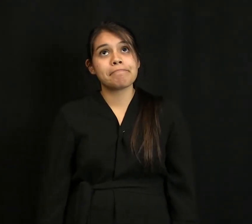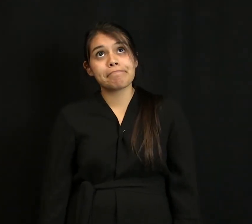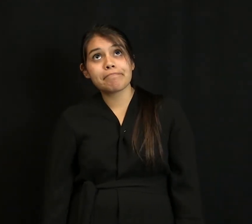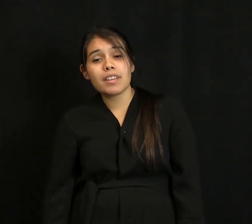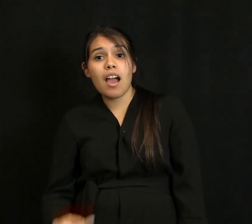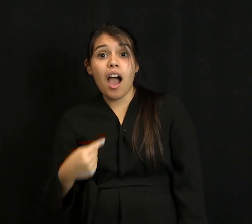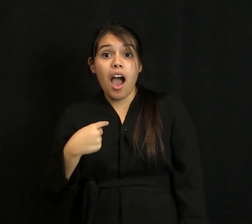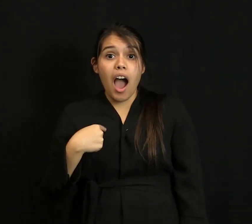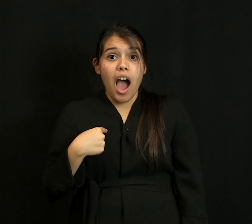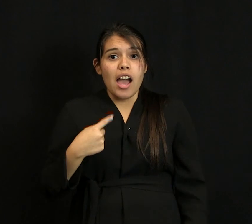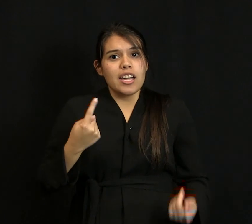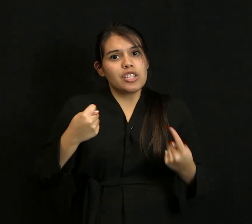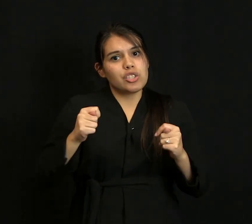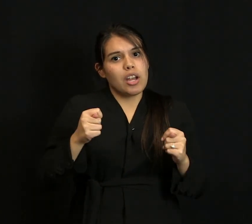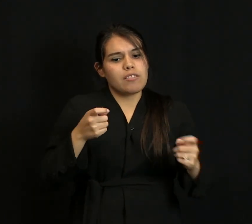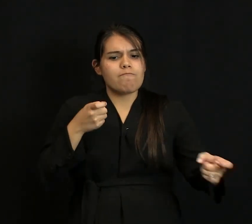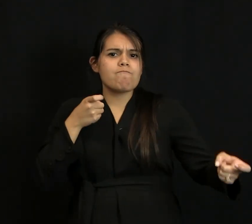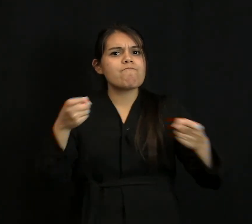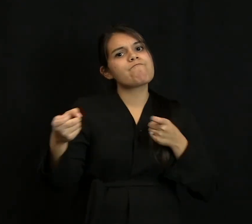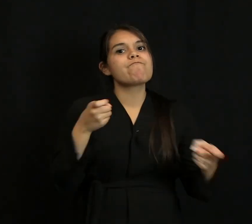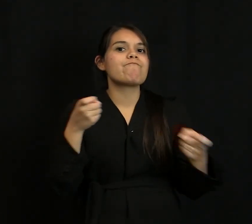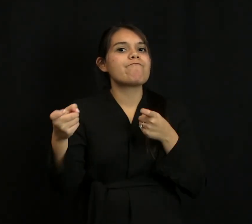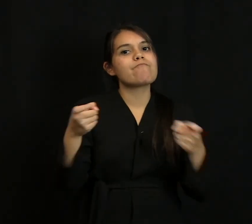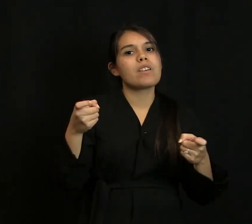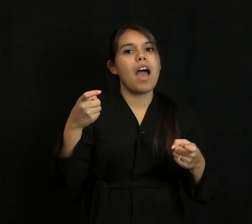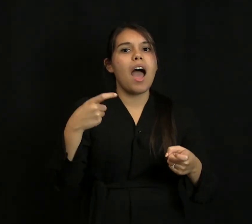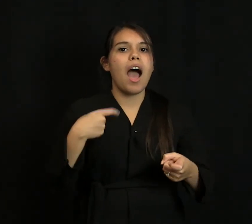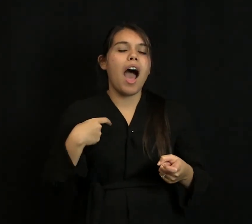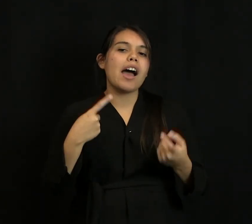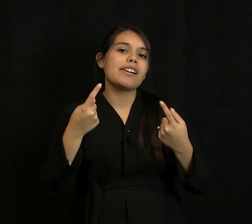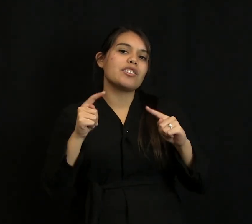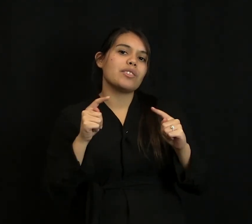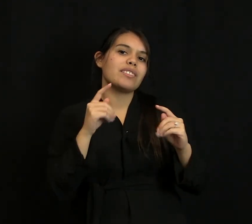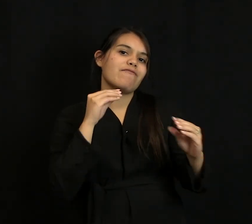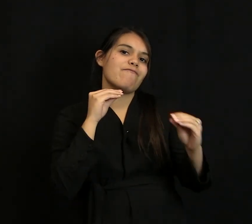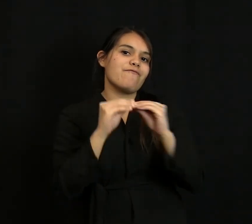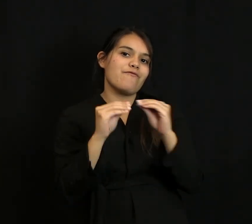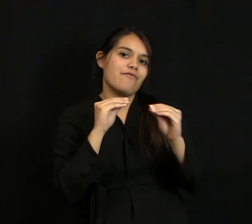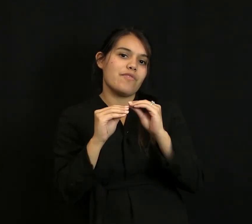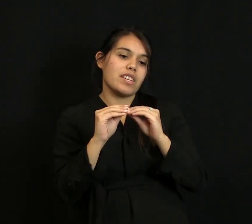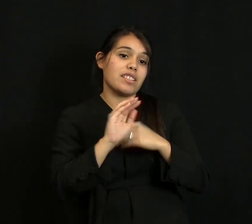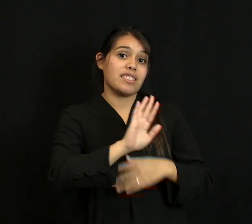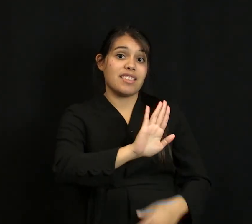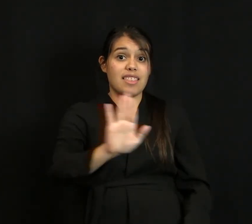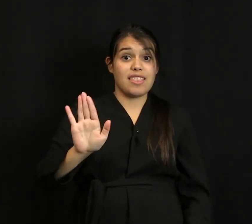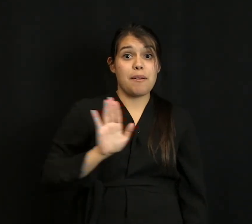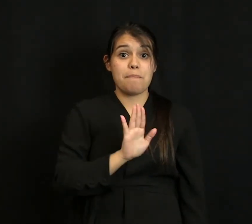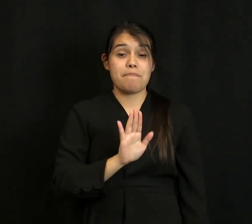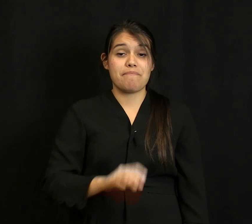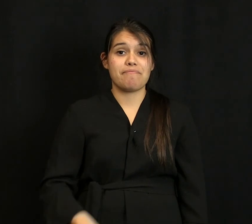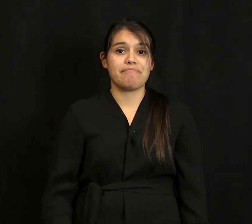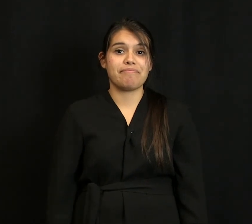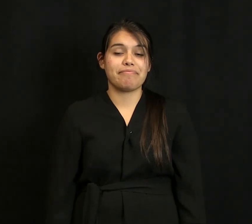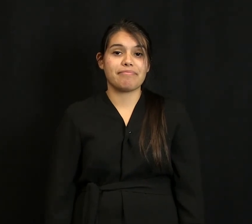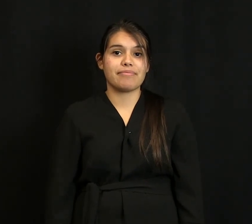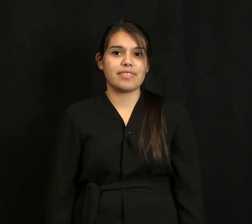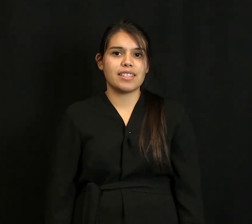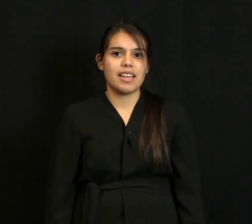Meanwhile, I tried to take charge. I tried to fix their bad behavior. I tried to keep the peace, because